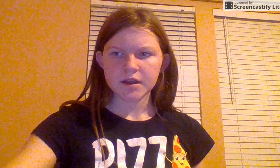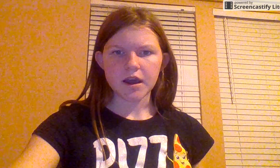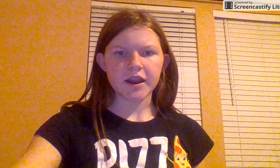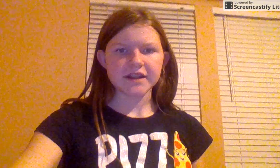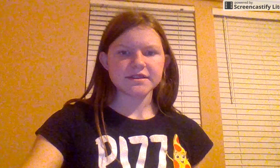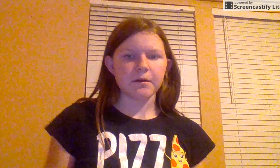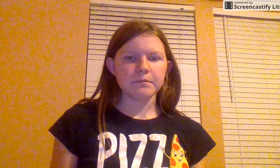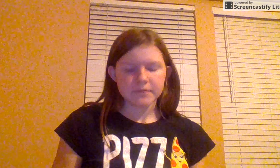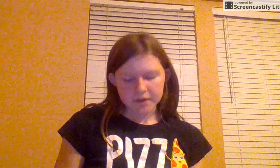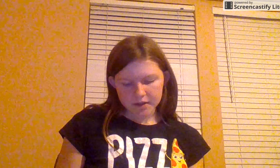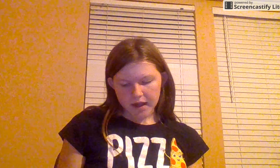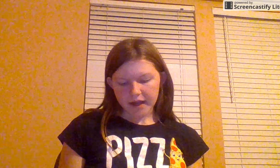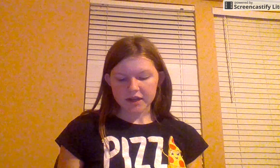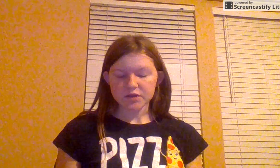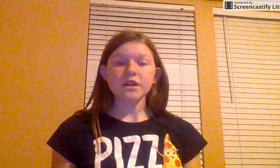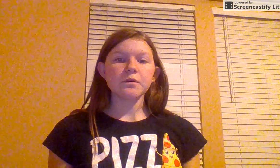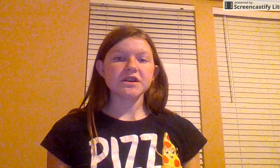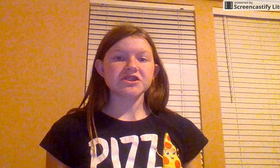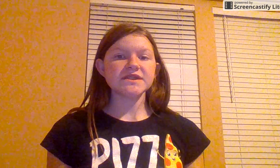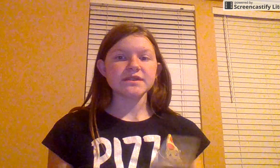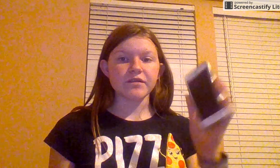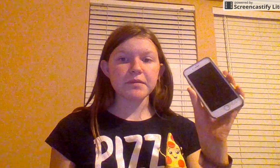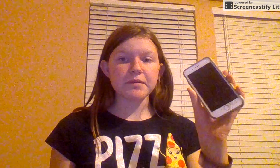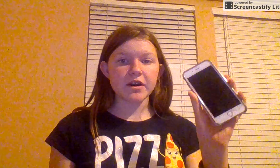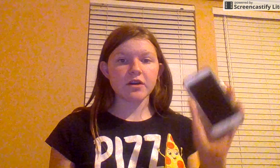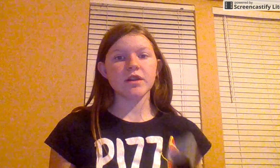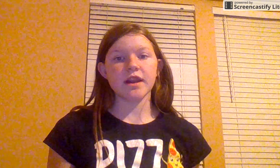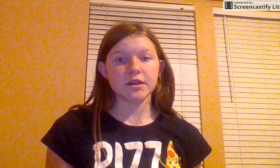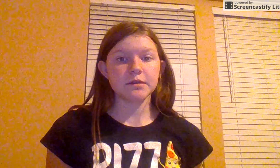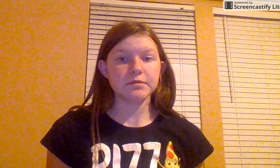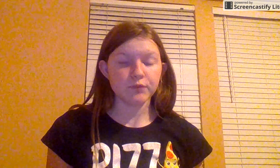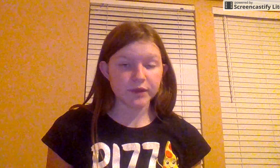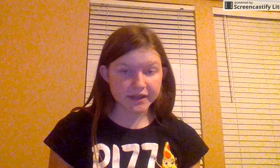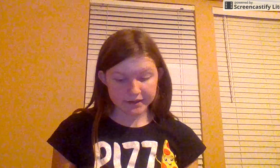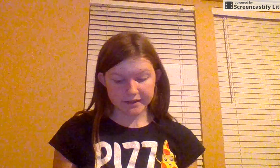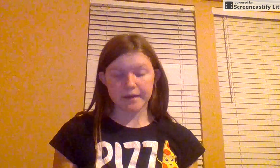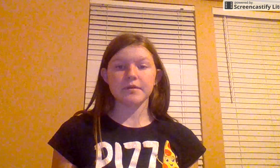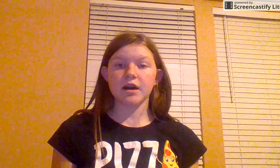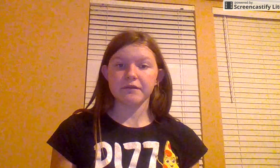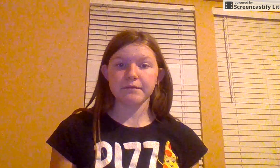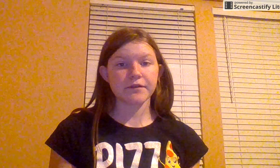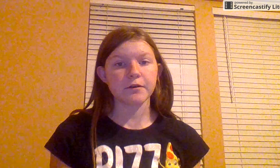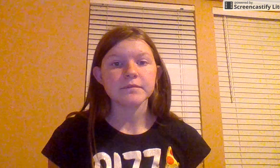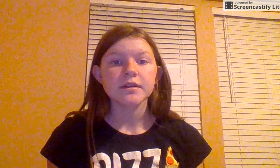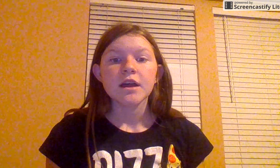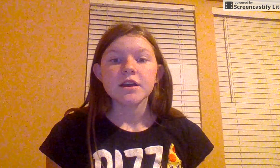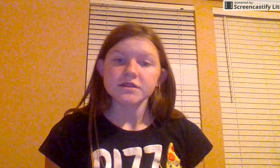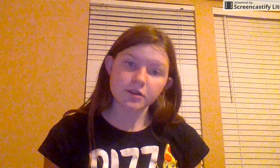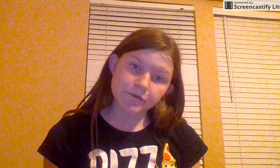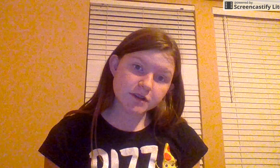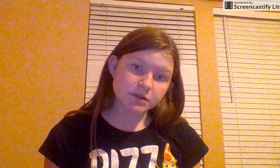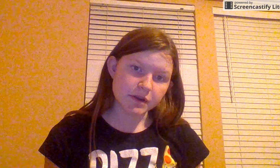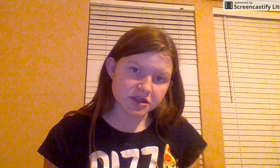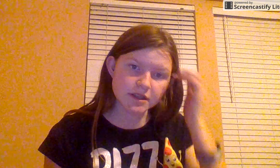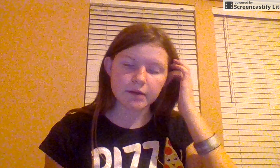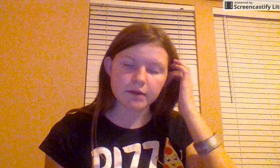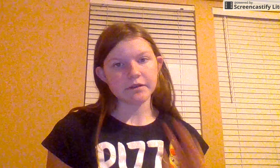Alright, so, I got 20 questions from my phone, and I'm going to be reading them off my phone. So, the first question comes from